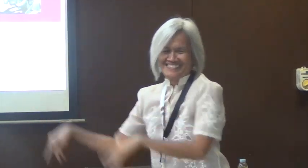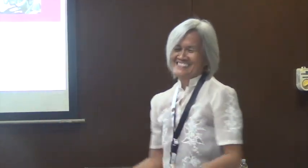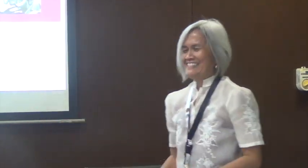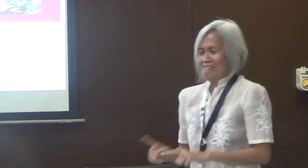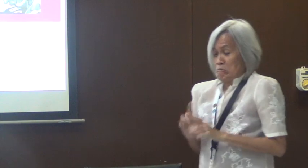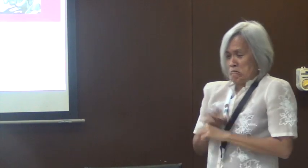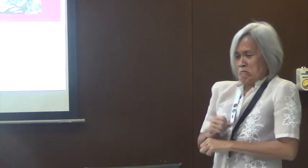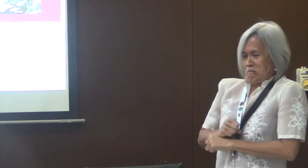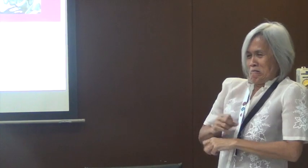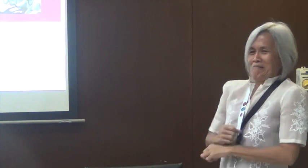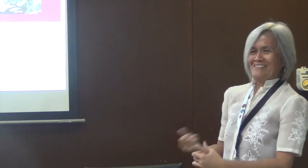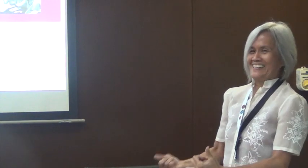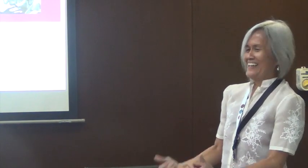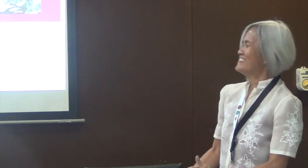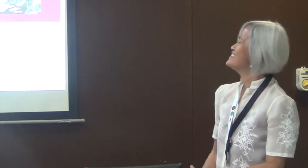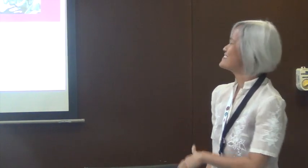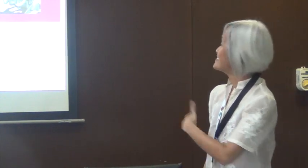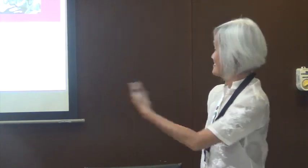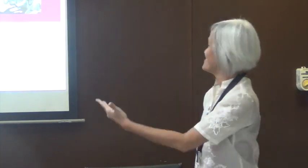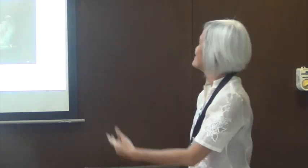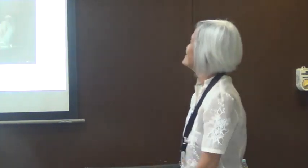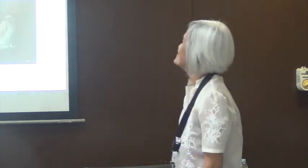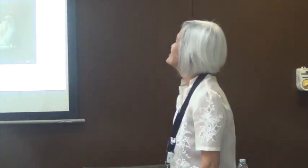typically what we discussed in the lectures.